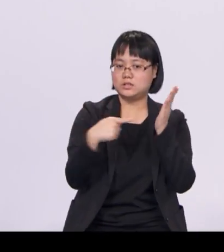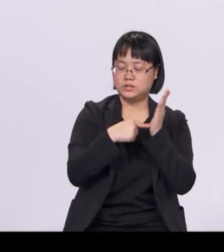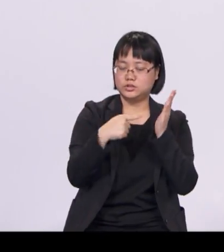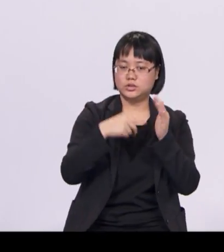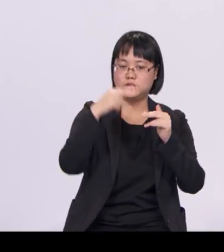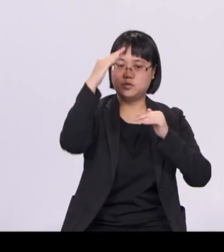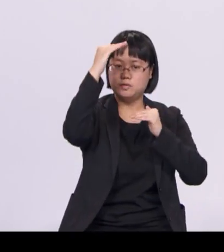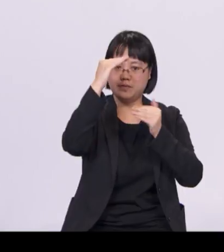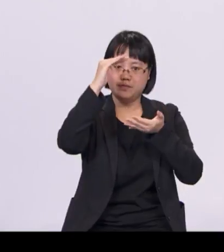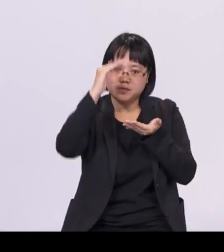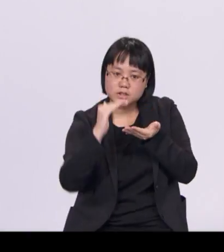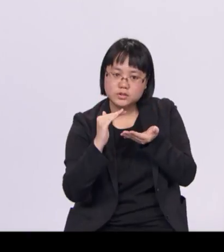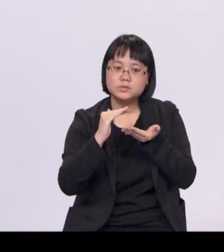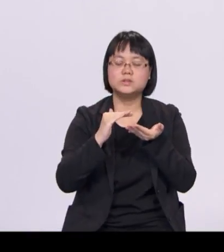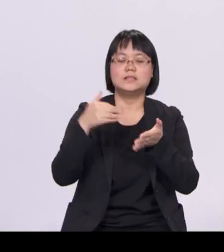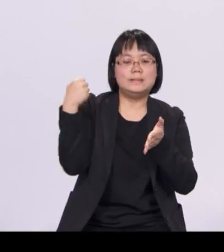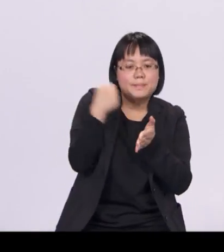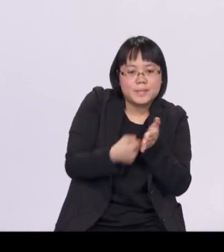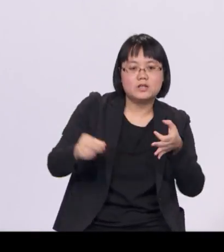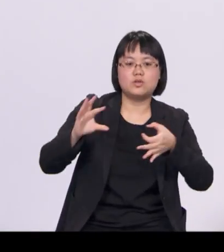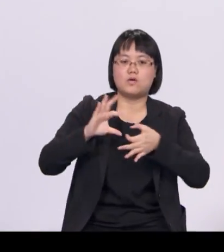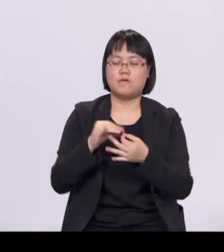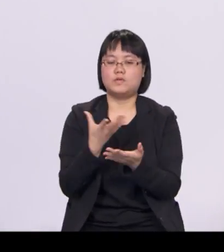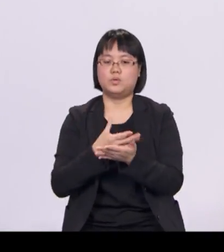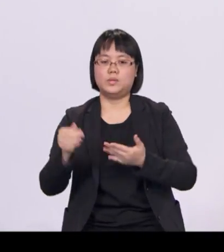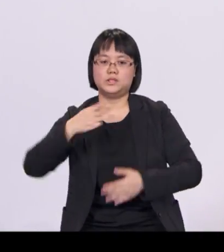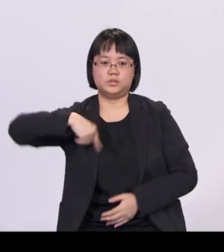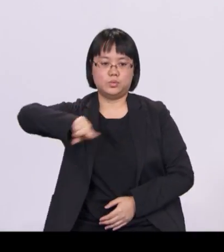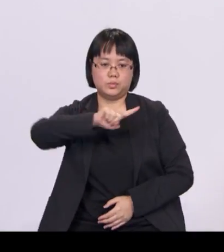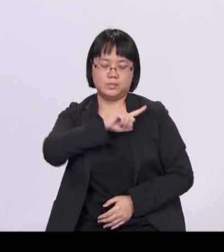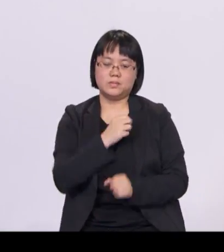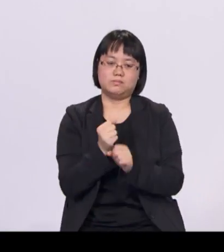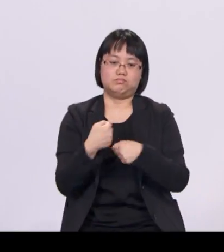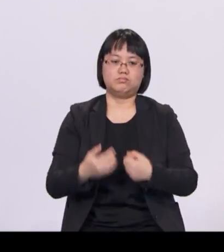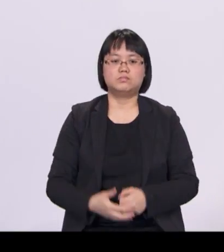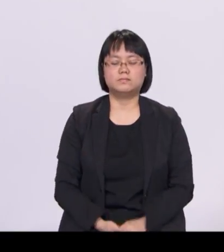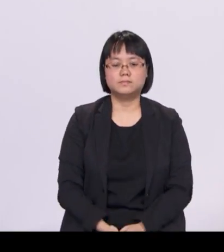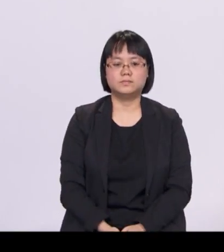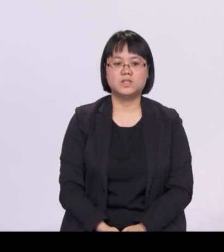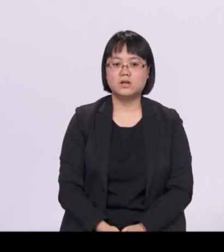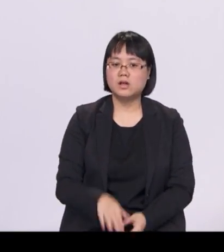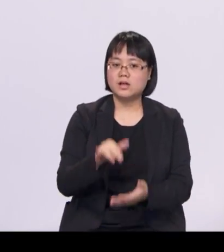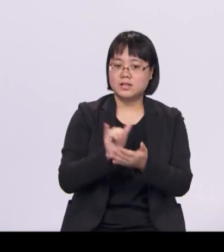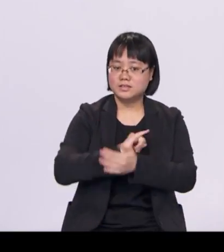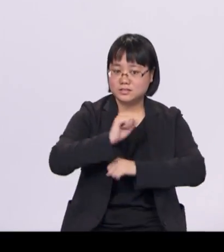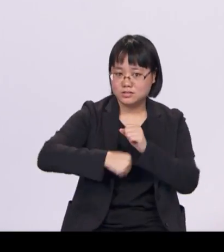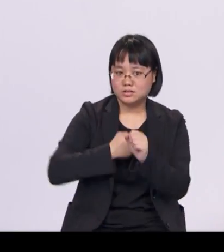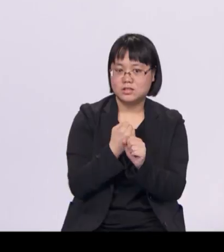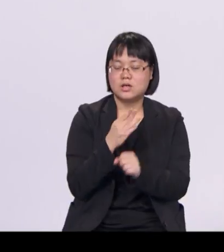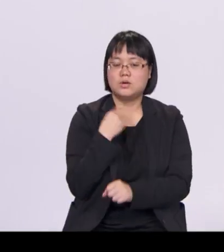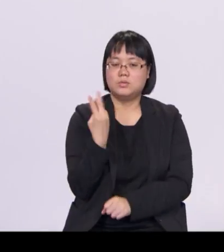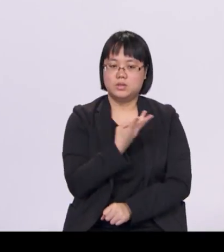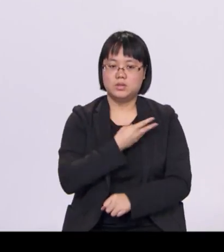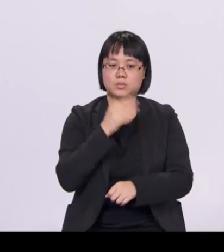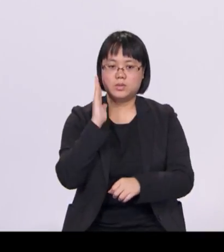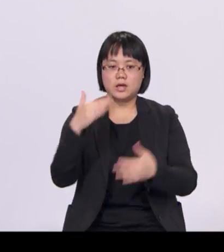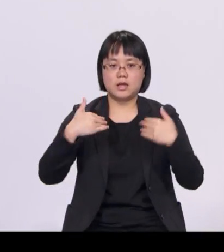environmental impacts of the waste we generate. This year, we will embark on Energy Grid 2